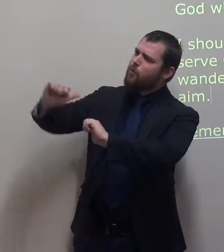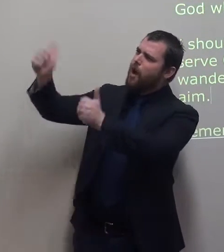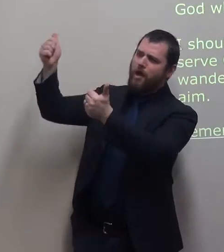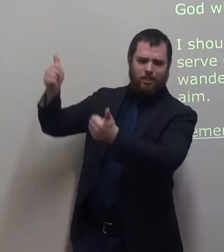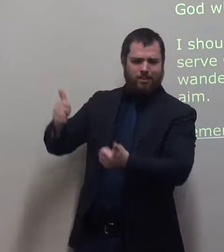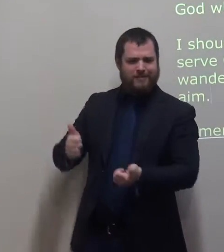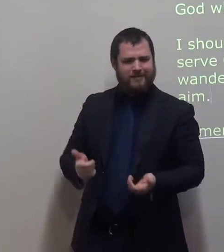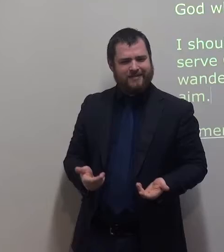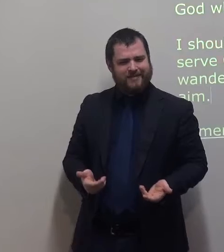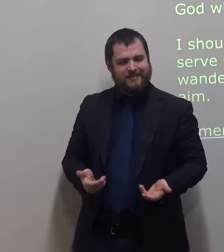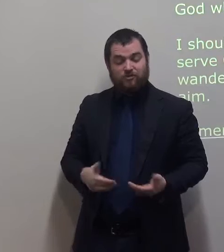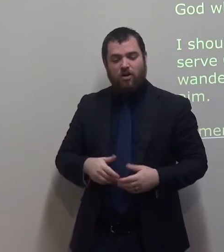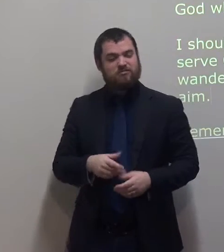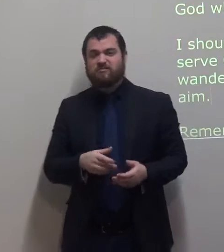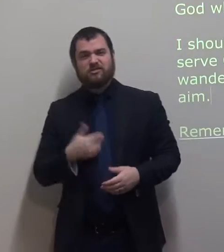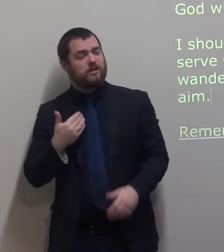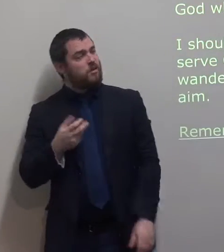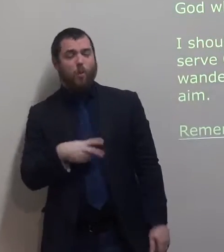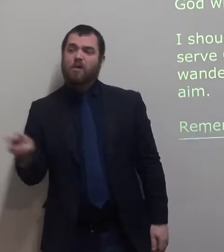I should not just wander through my life with no aim.